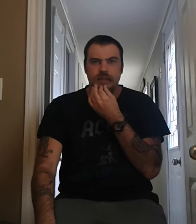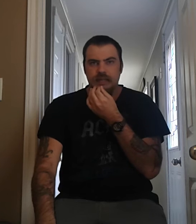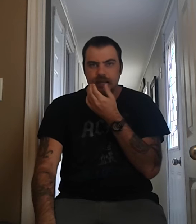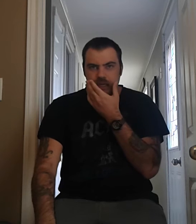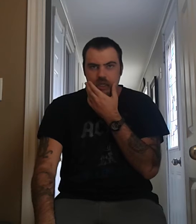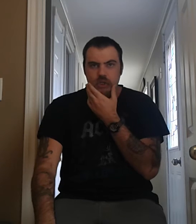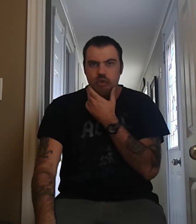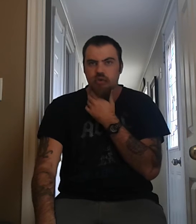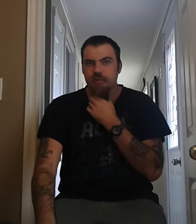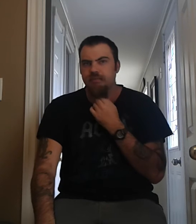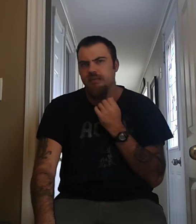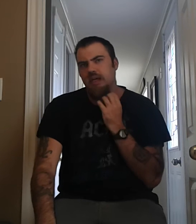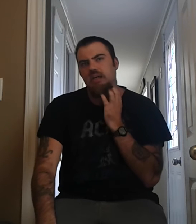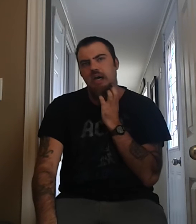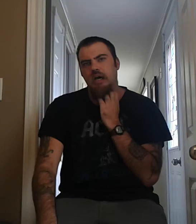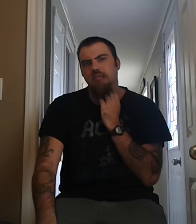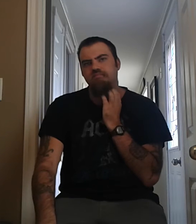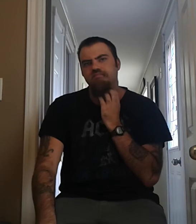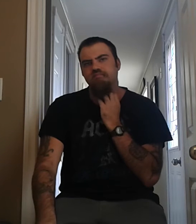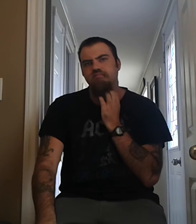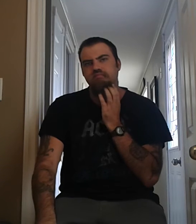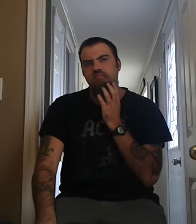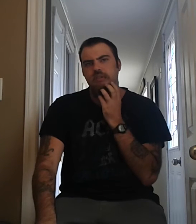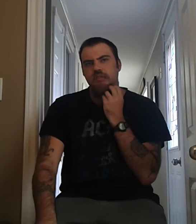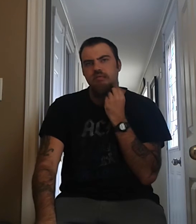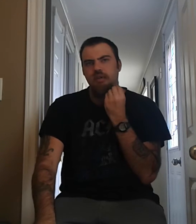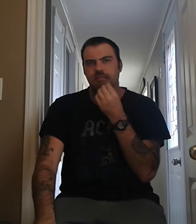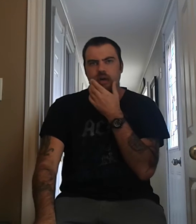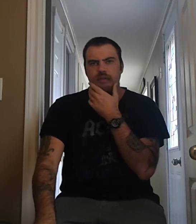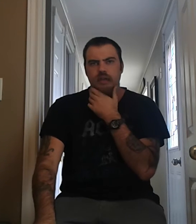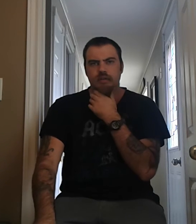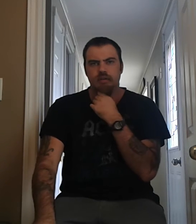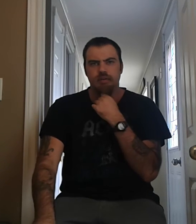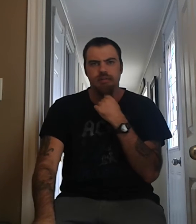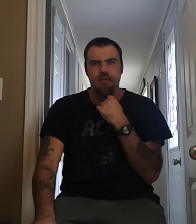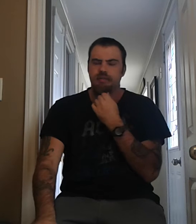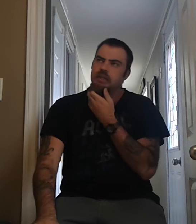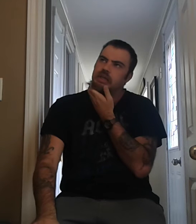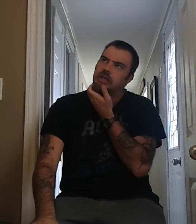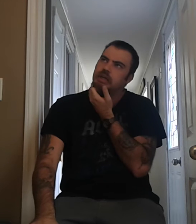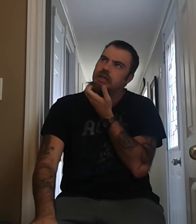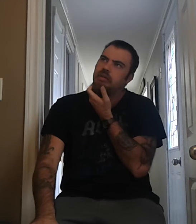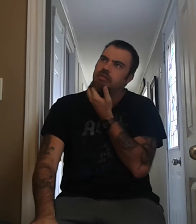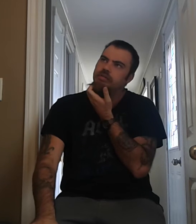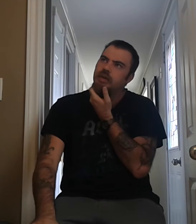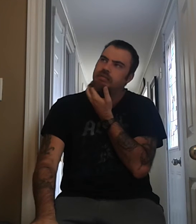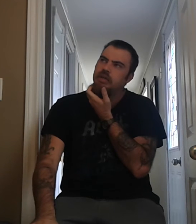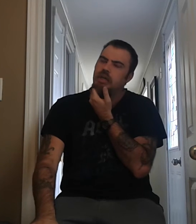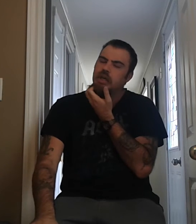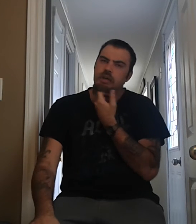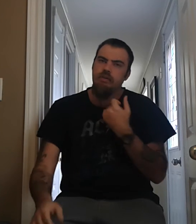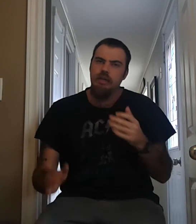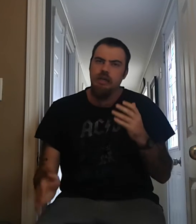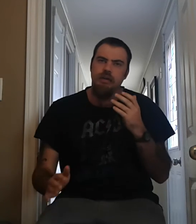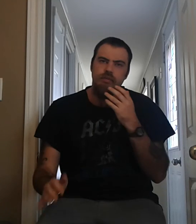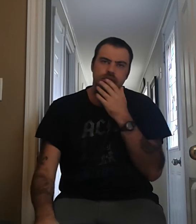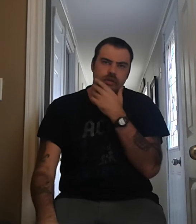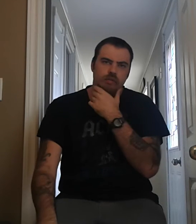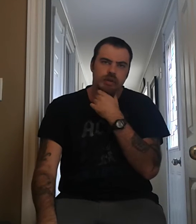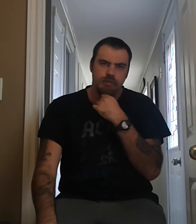King Crimson, um, from probably, I think it was 69 or 70, played a couple, you know, he